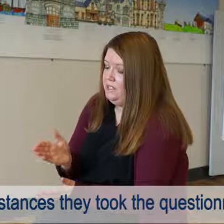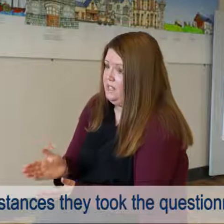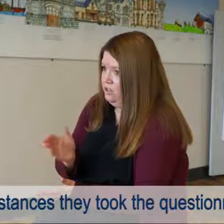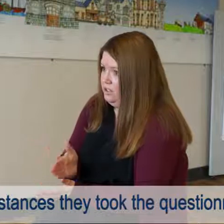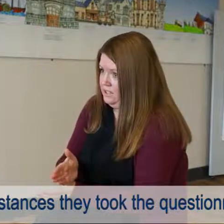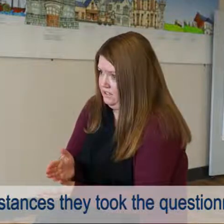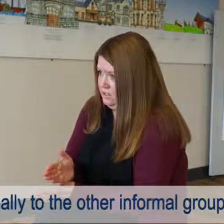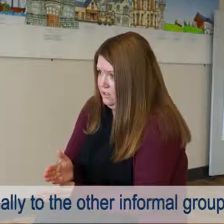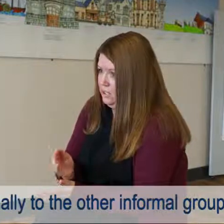new-wide cable.